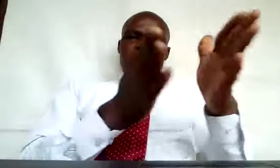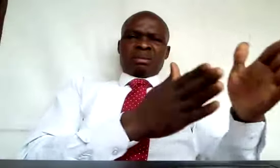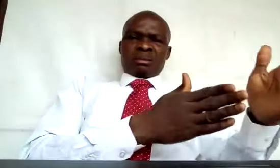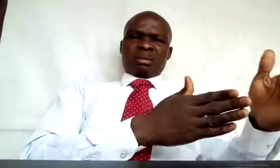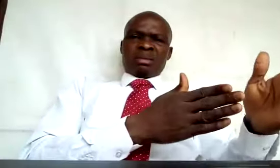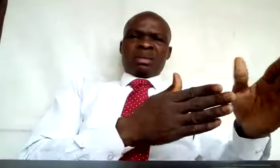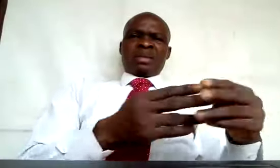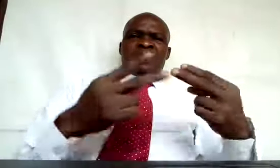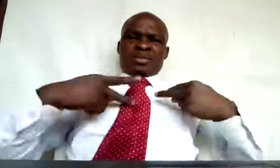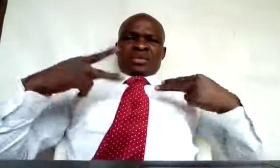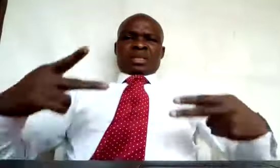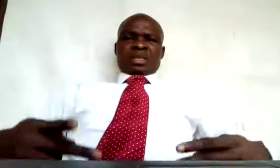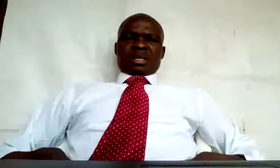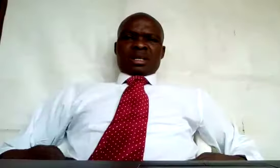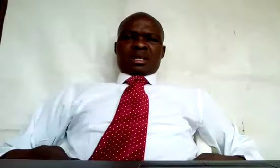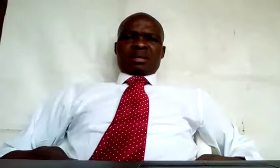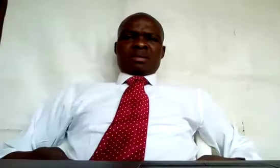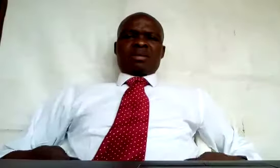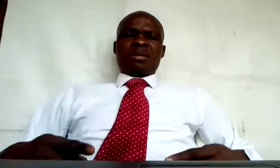physical, and so on.